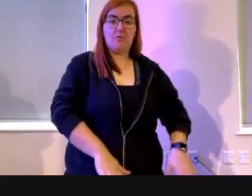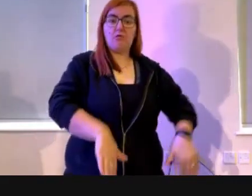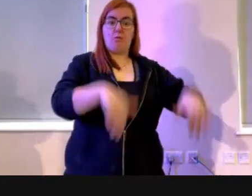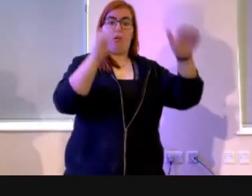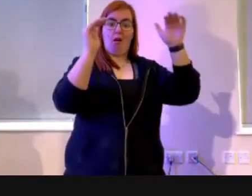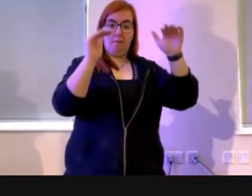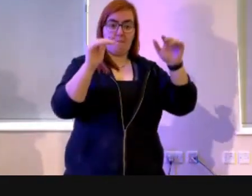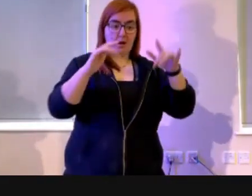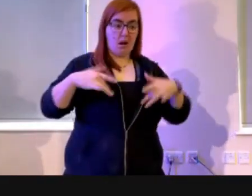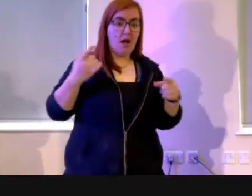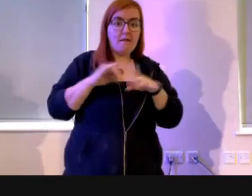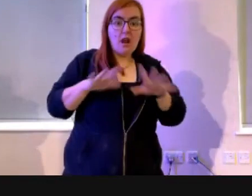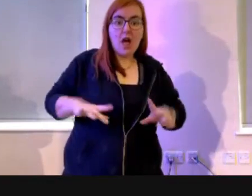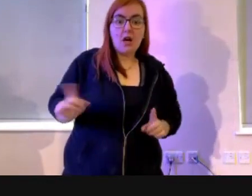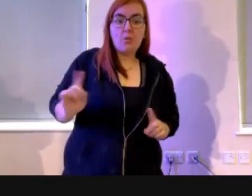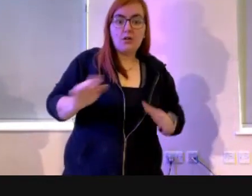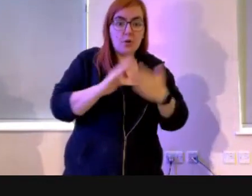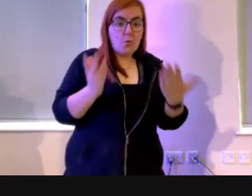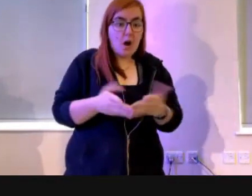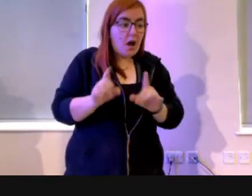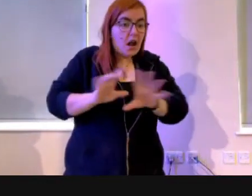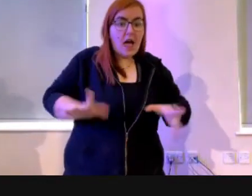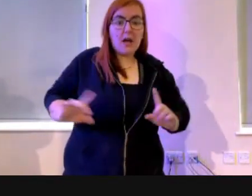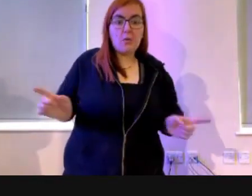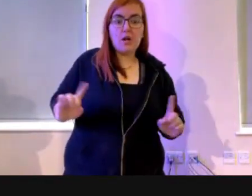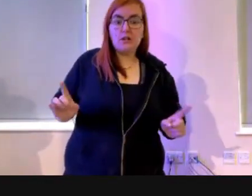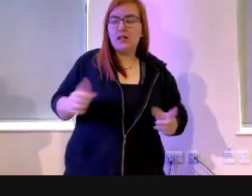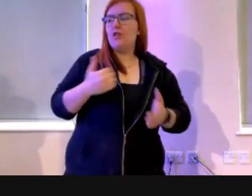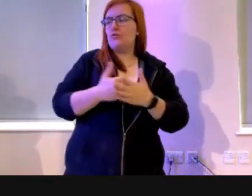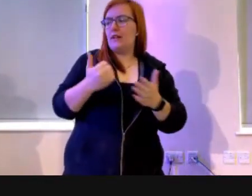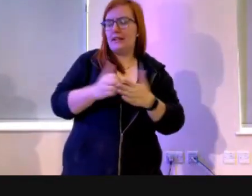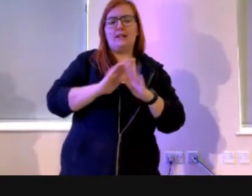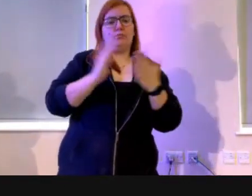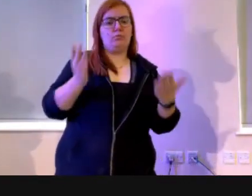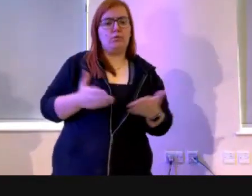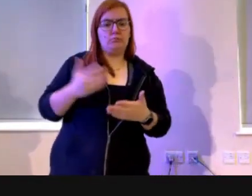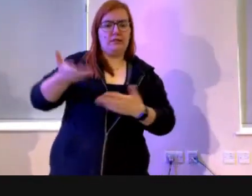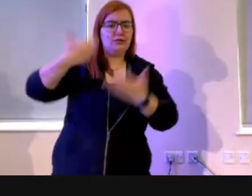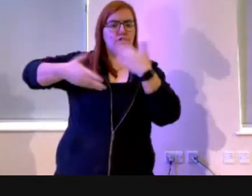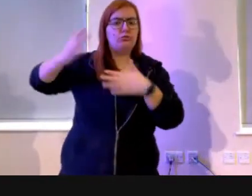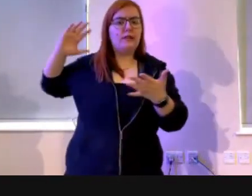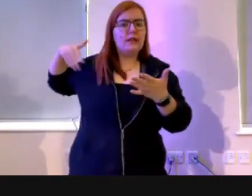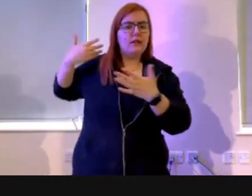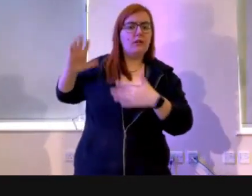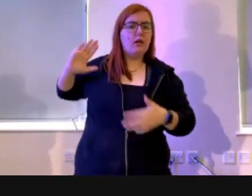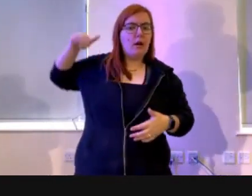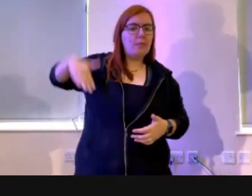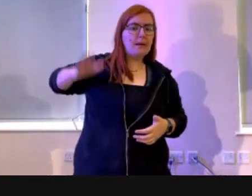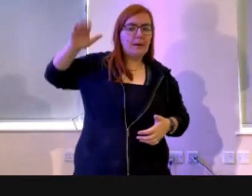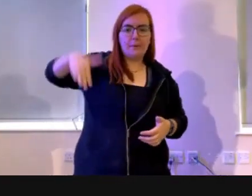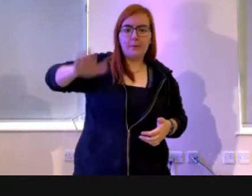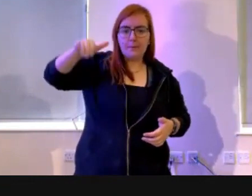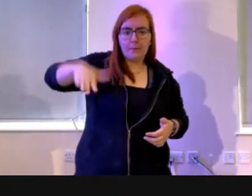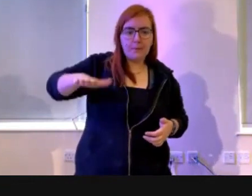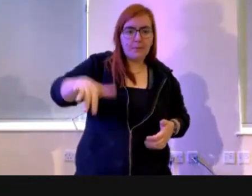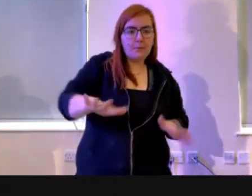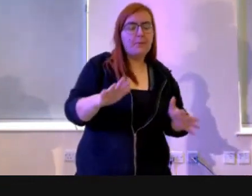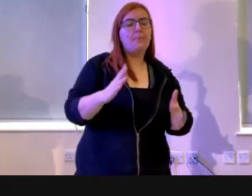them? And I think we always go through this in history of ups and downs. You know, there's always difficulty, there's always wars, there's always struggles. But I do think that